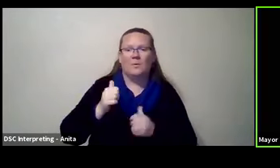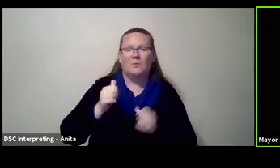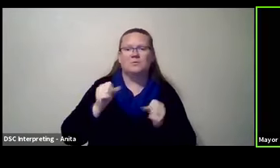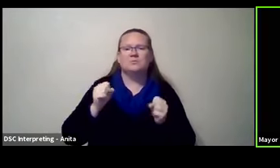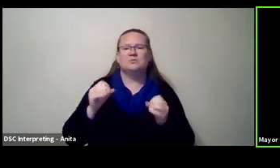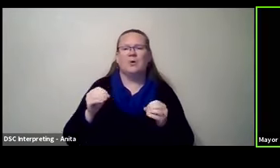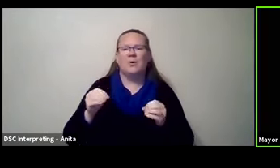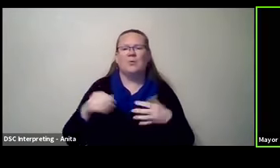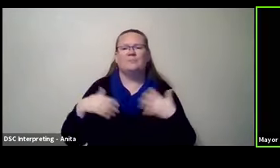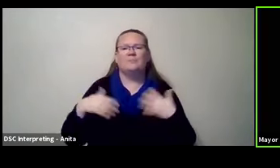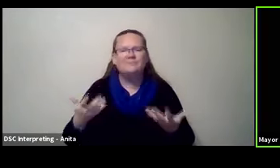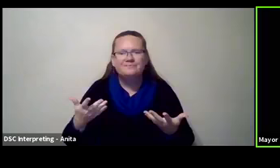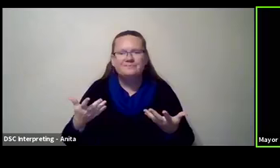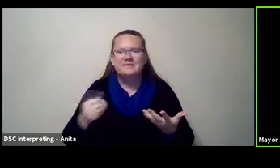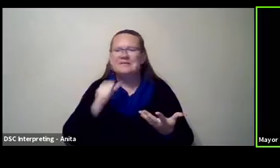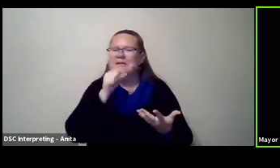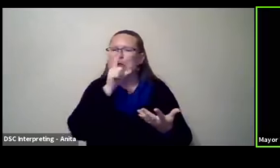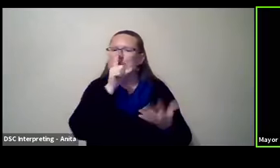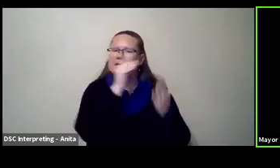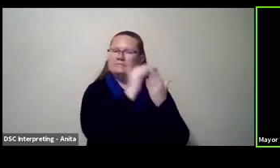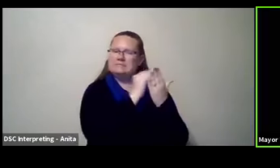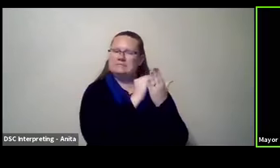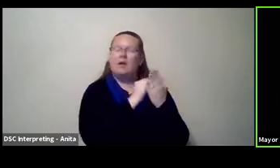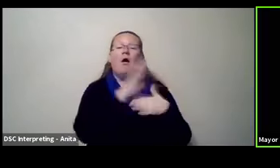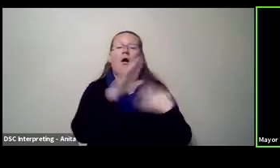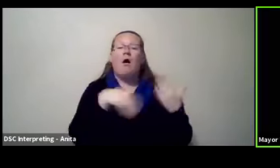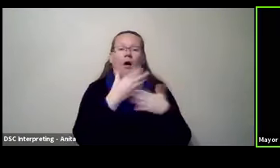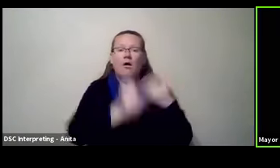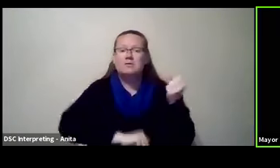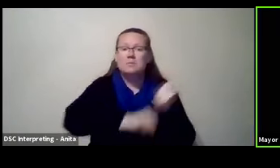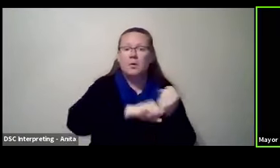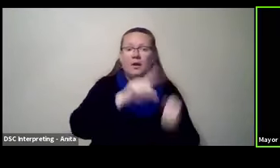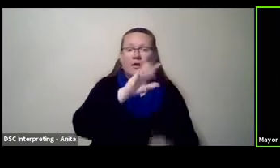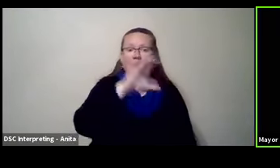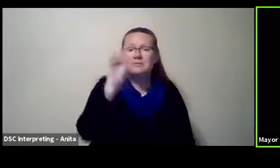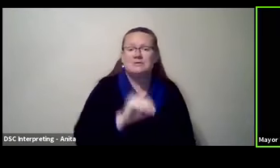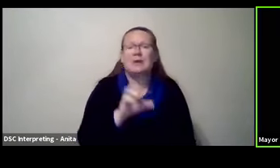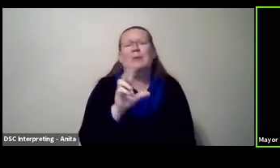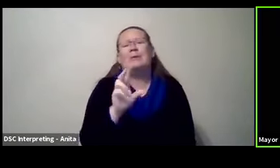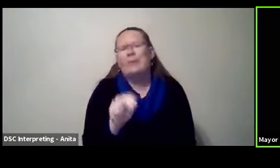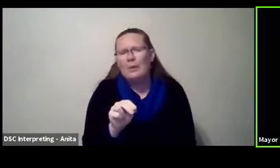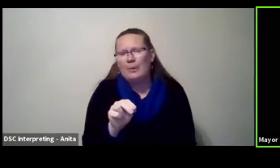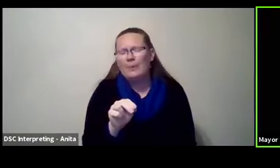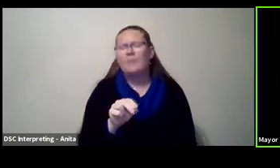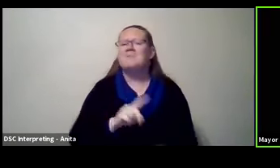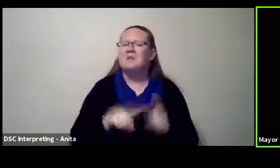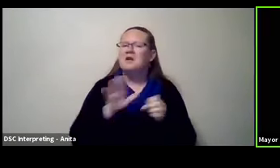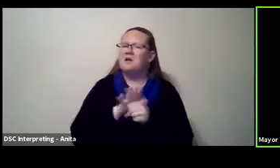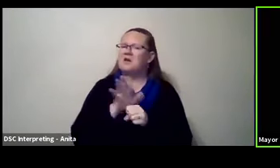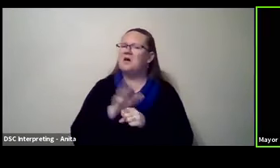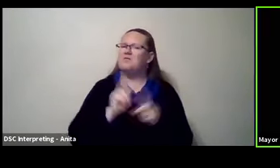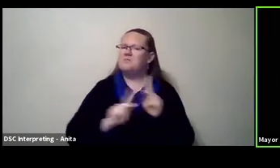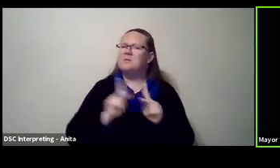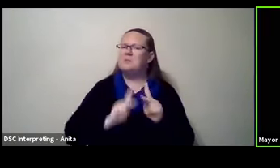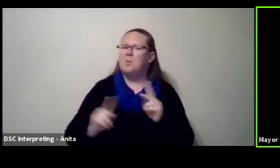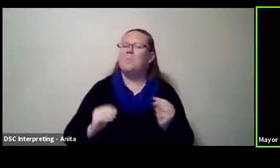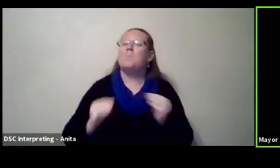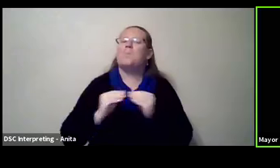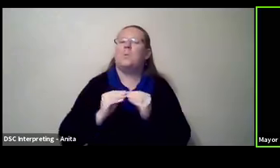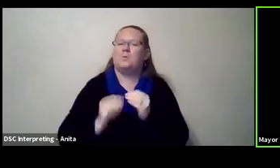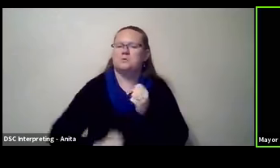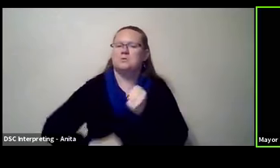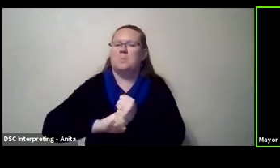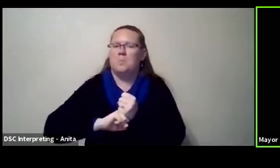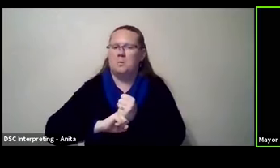proposals. Not everyone supported them. course, no vote is unanimous, but enough people, uh, supported it